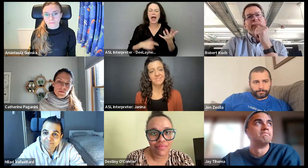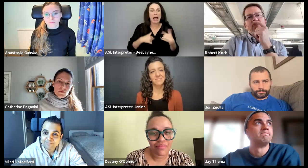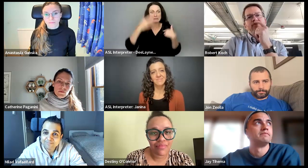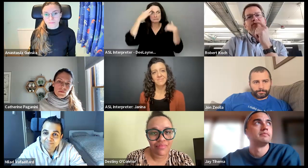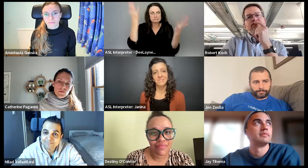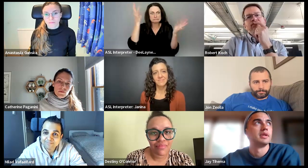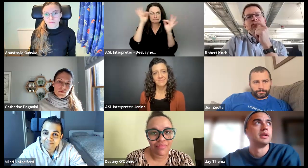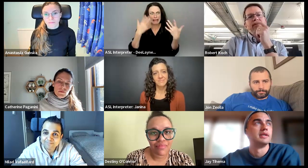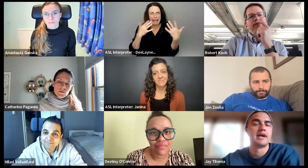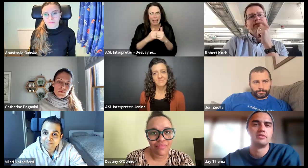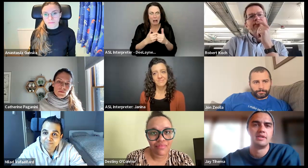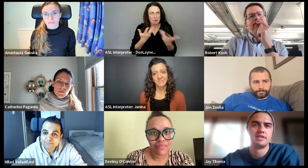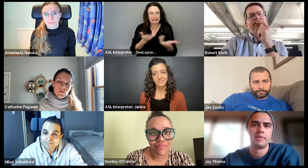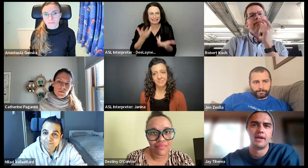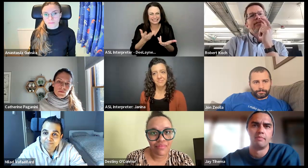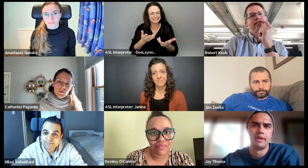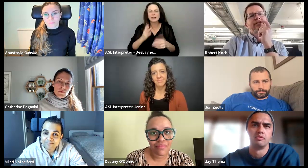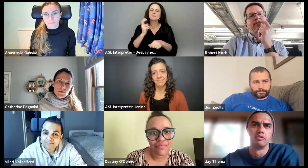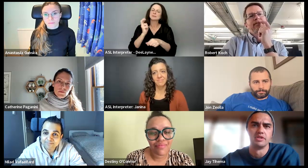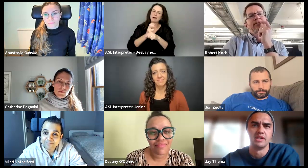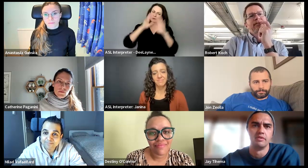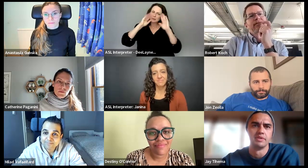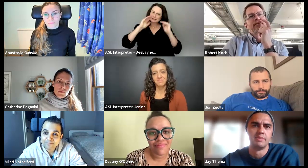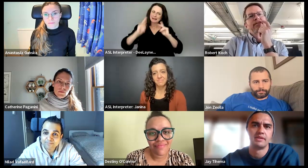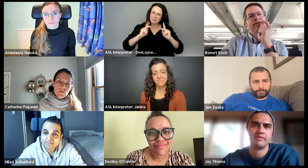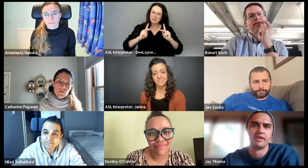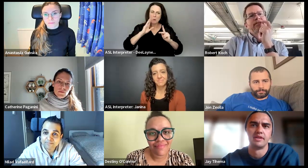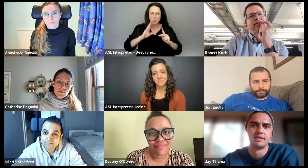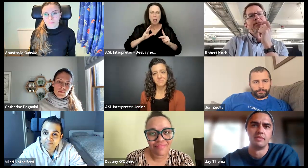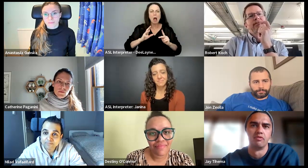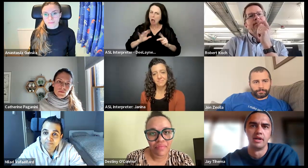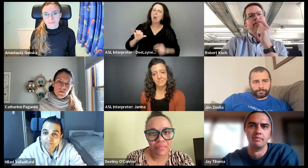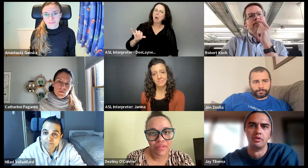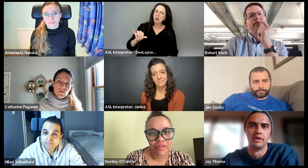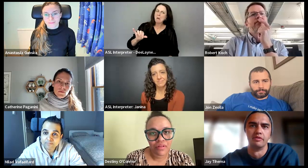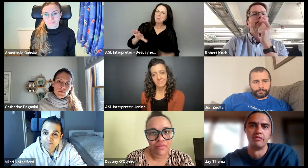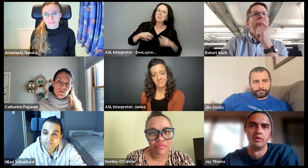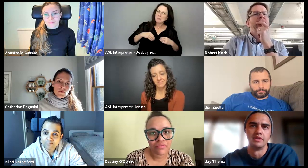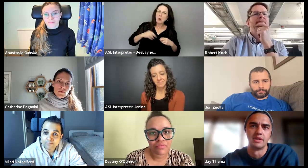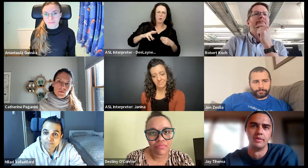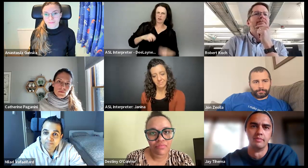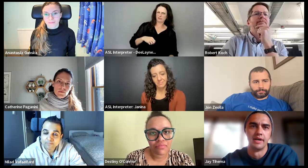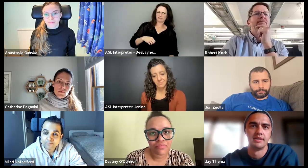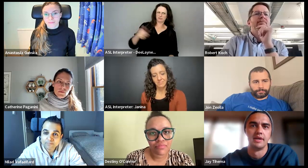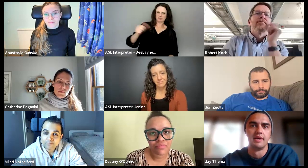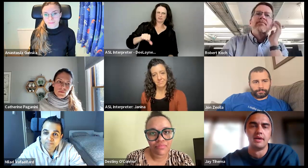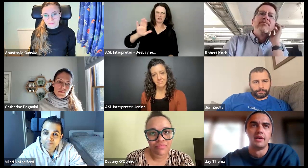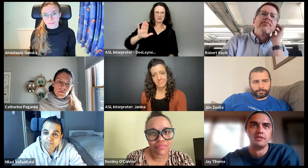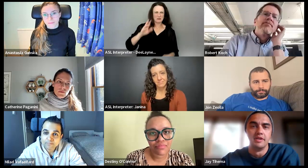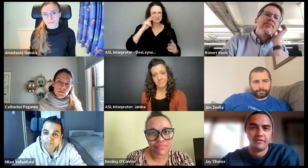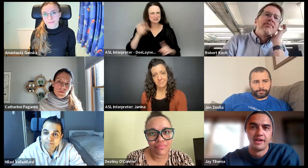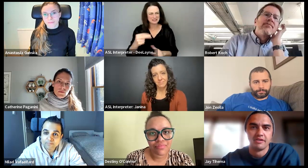it's hard to anticipate how people will receive your perspective. And I think that's something really important for everyone to keep in mind,